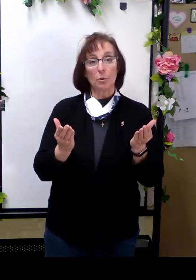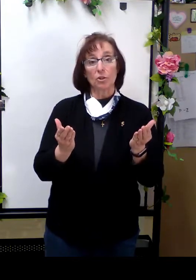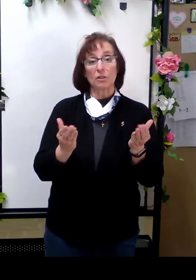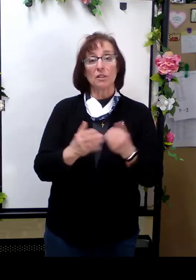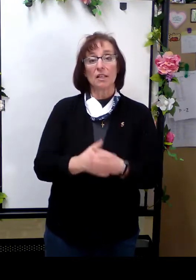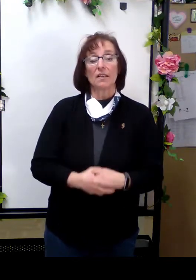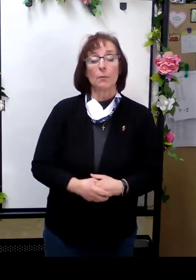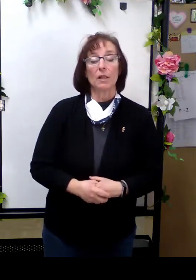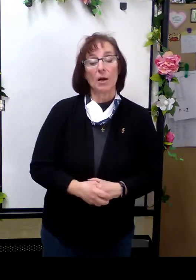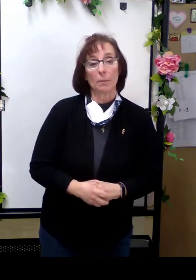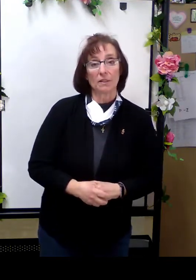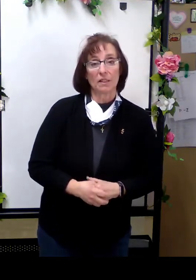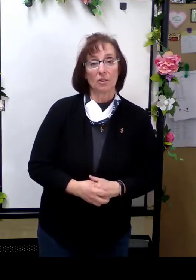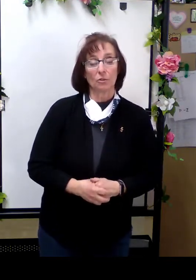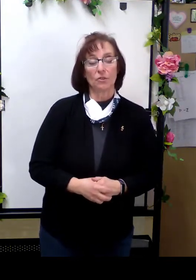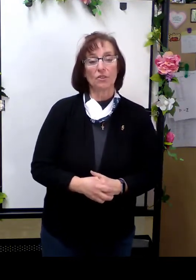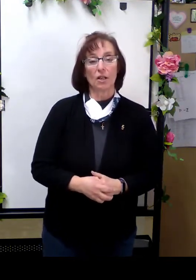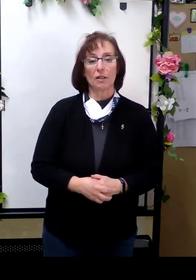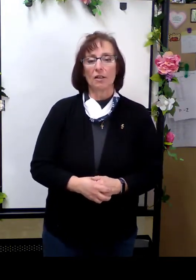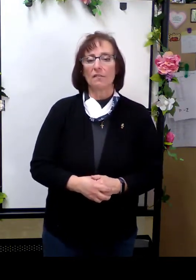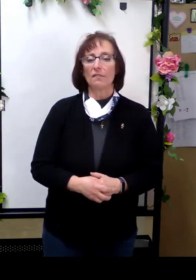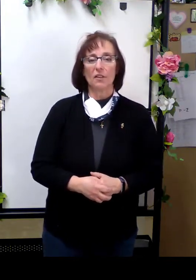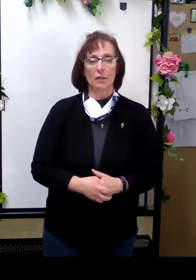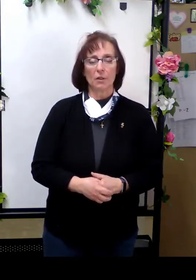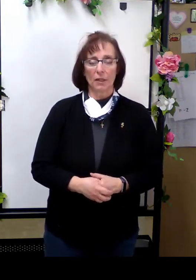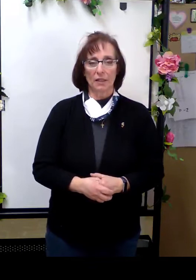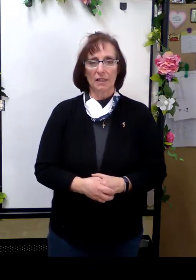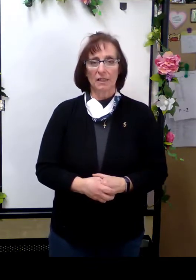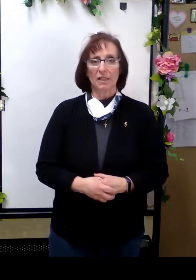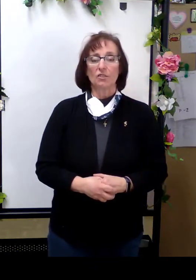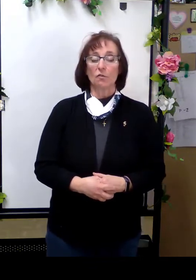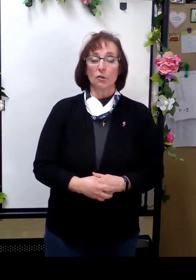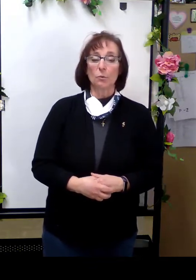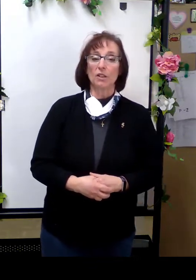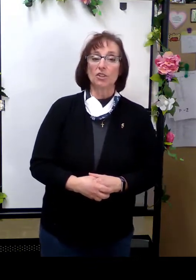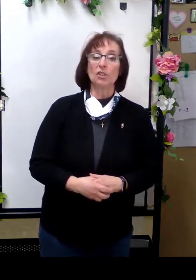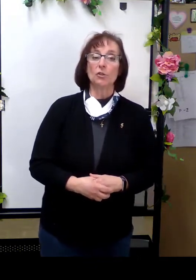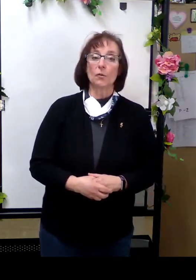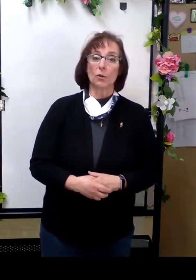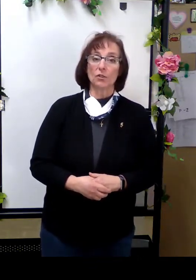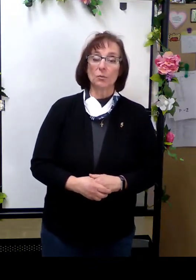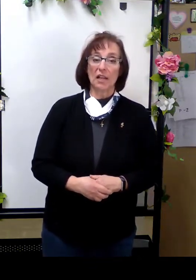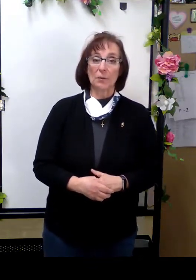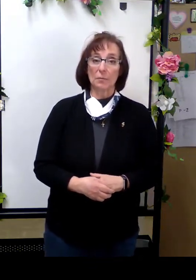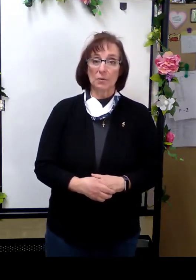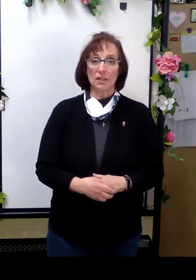motions that will help us to run the song very quickly. So first we're going to just learn the words without the music